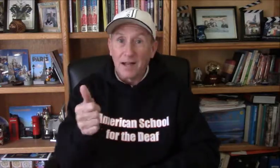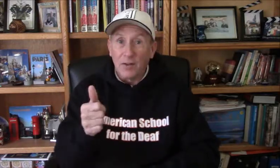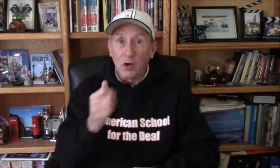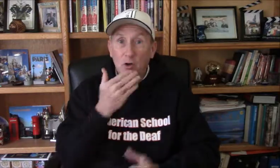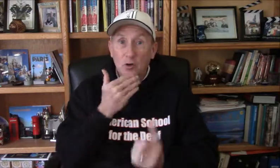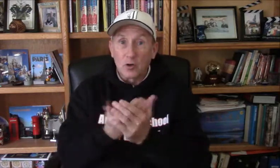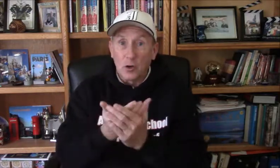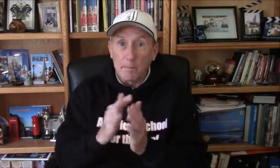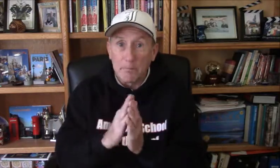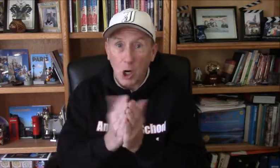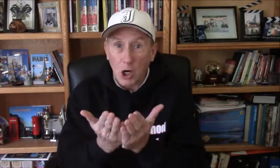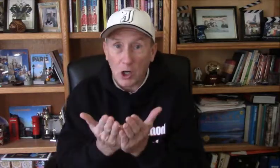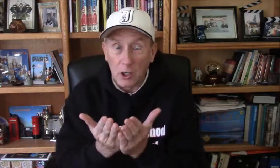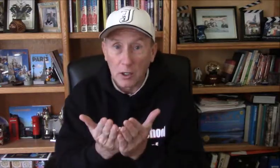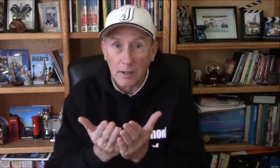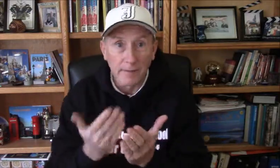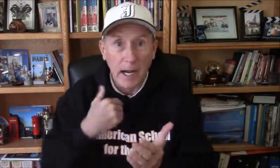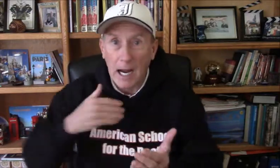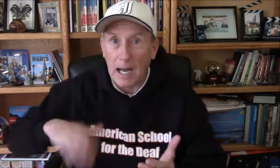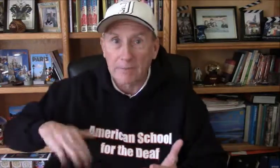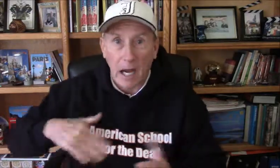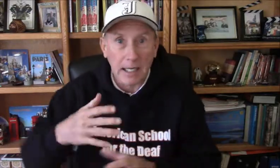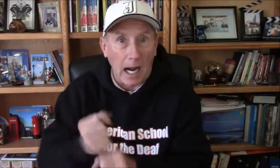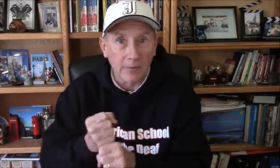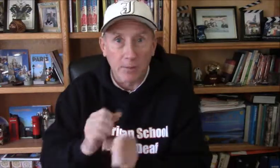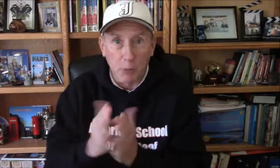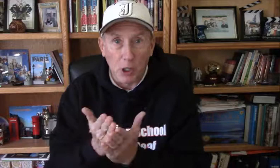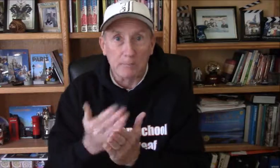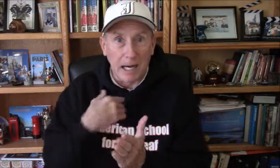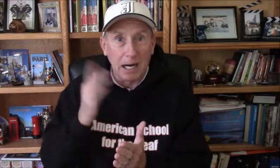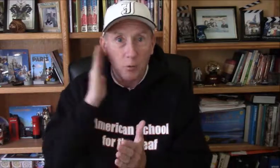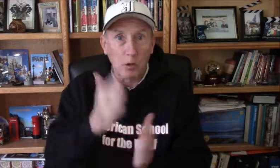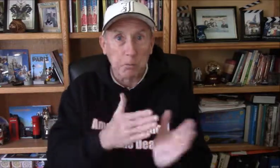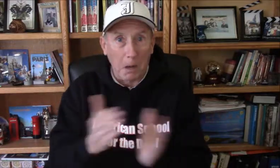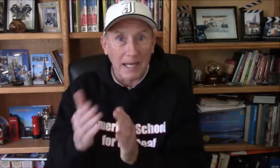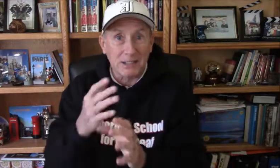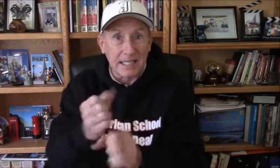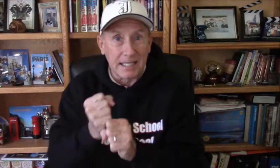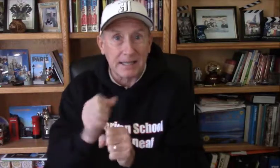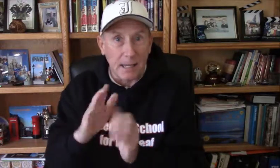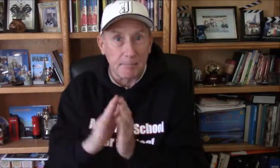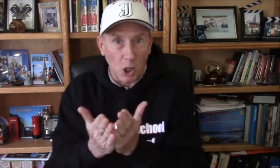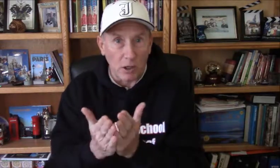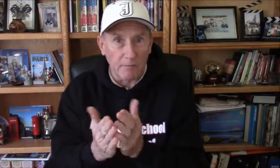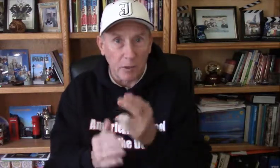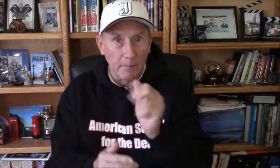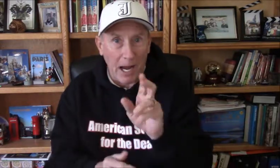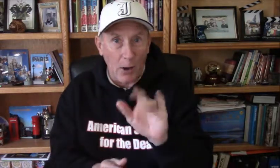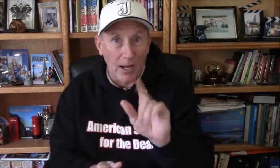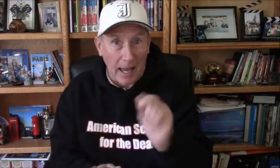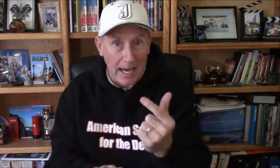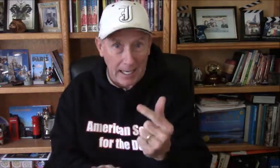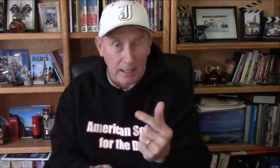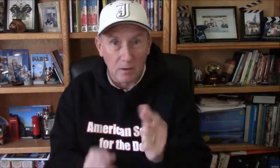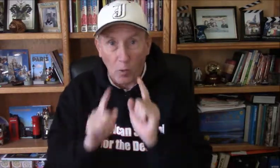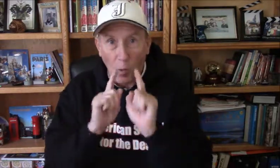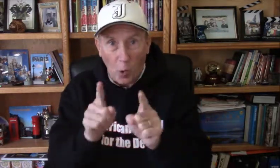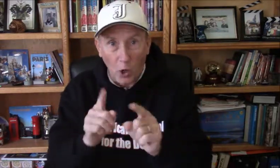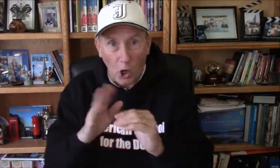The book. I got the book. I will plan to get that book from Harry Lang. Order